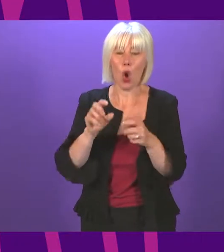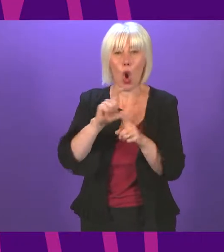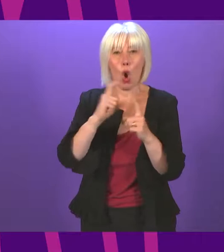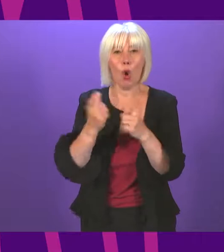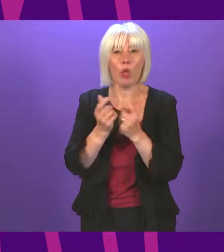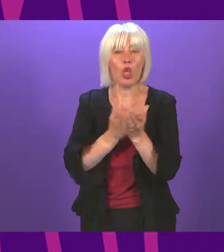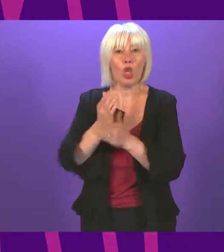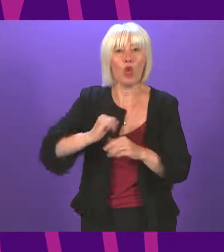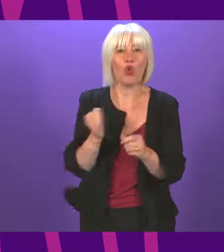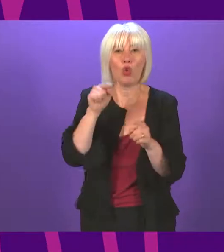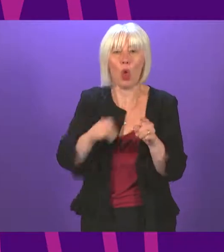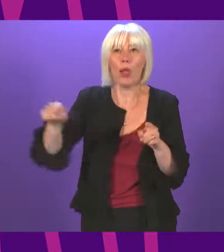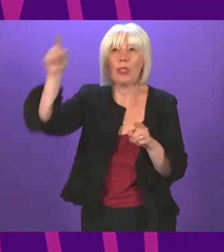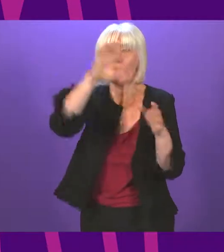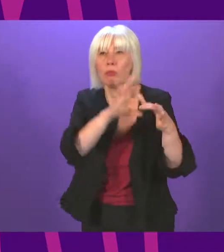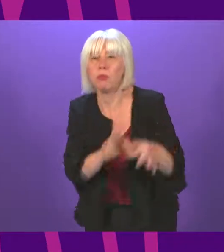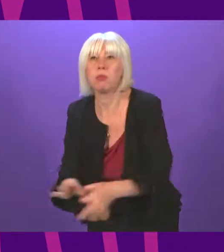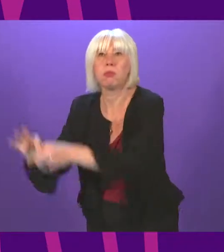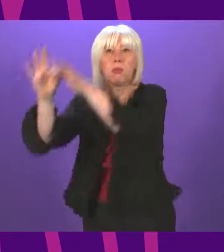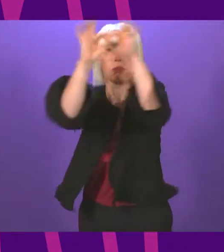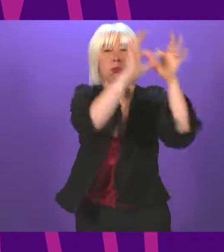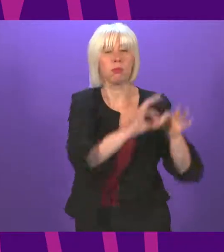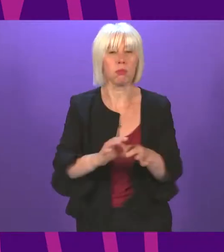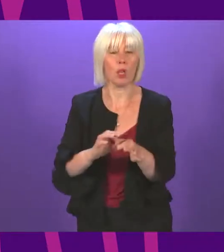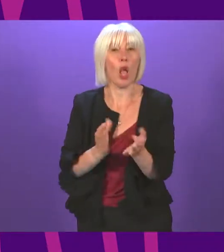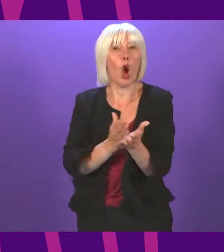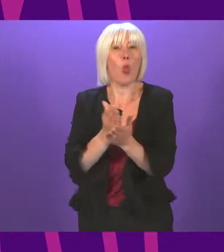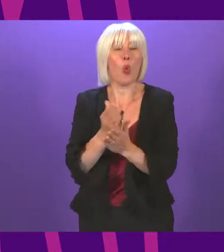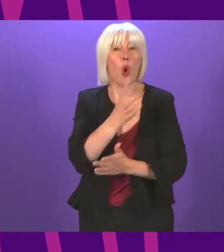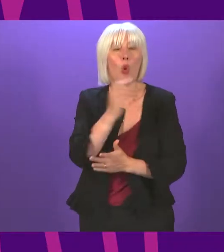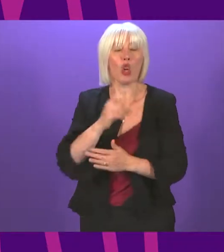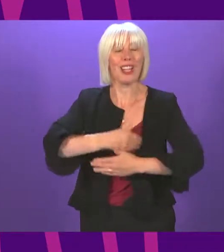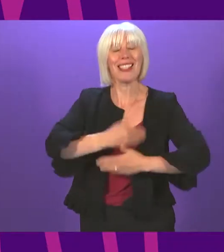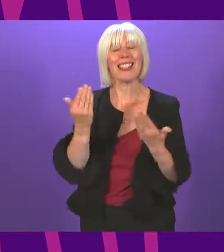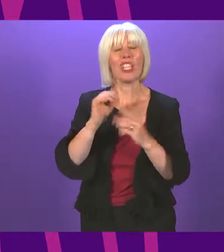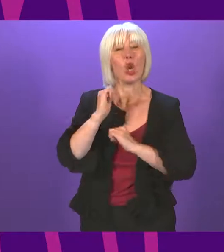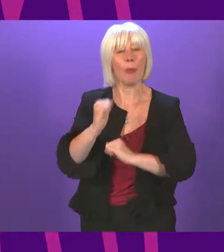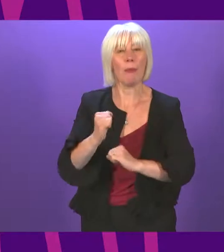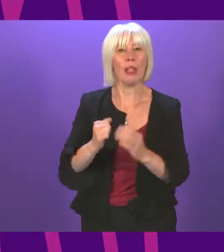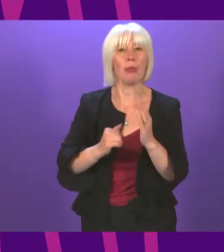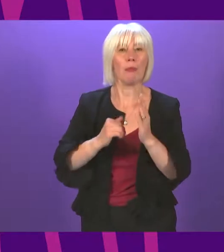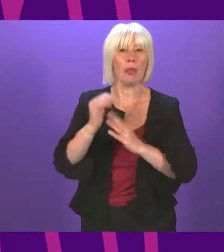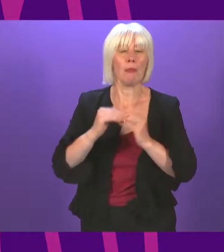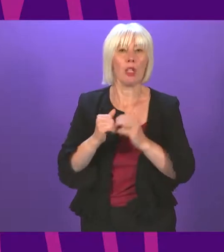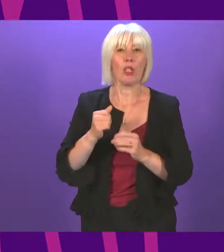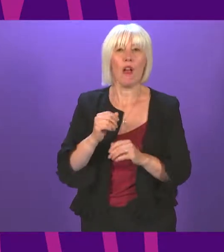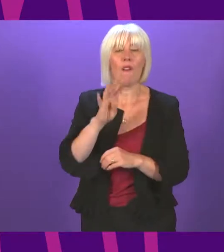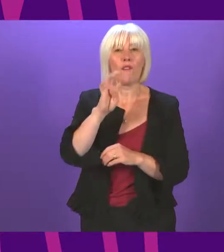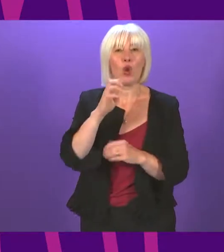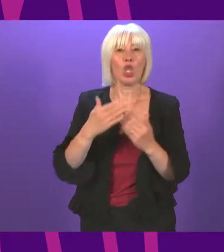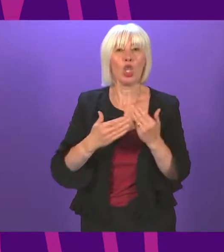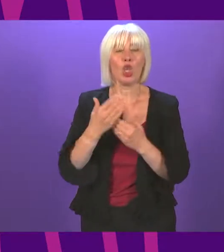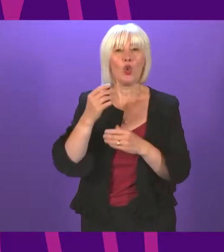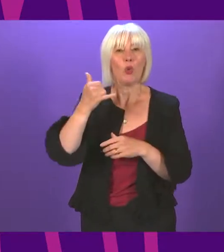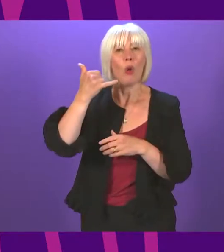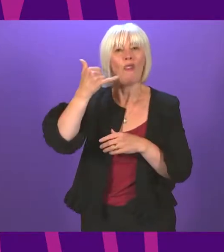and one of the specific measures in the 100 days commitments was the building of 14 new mobile phone masks in remote,